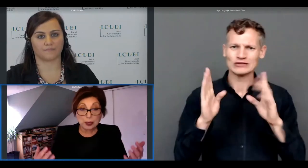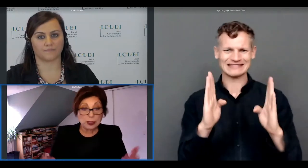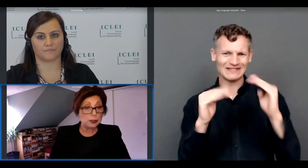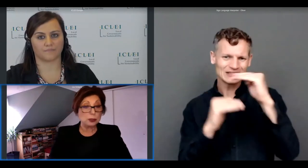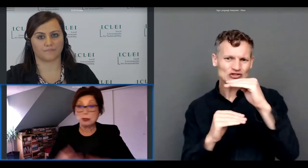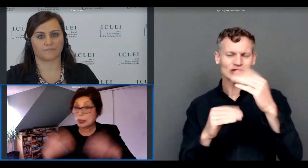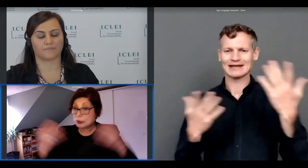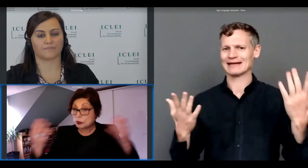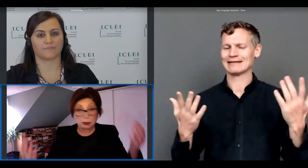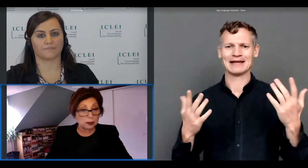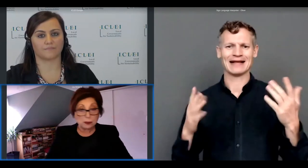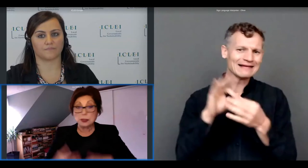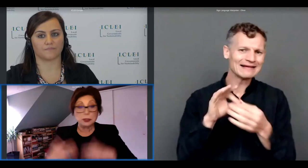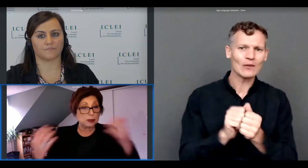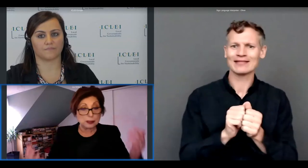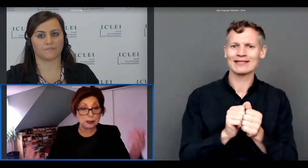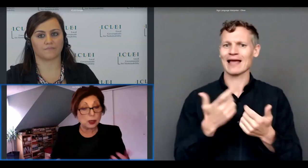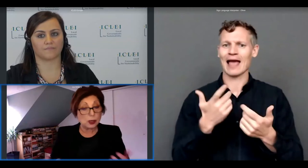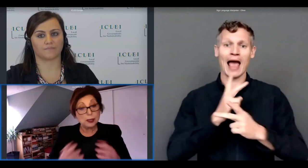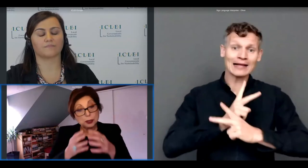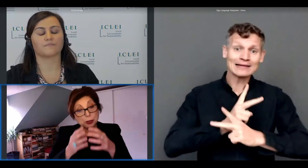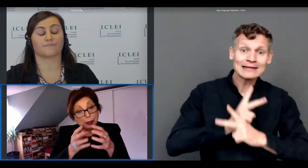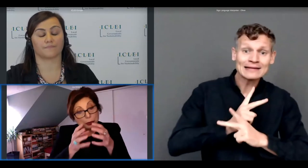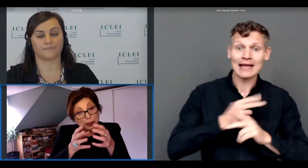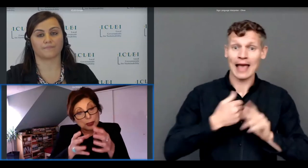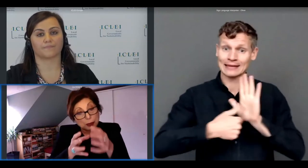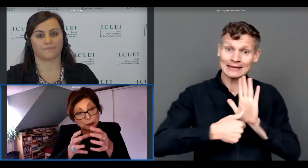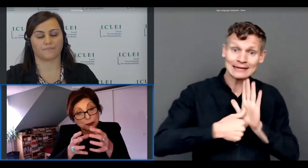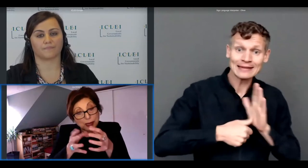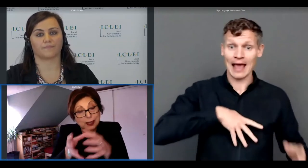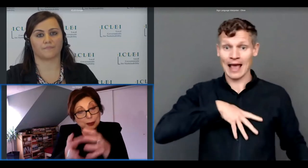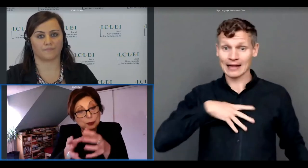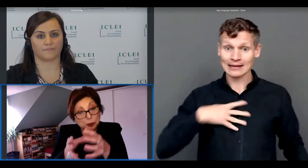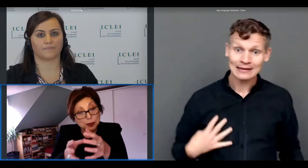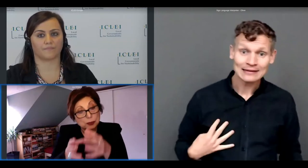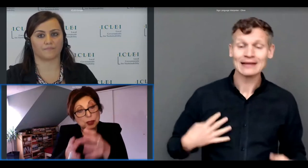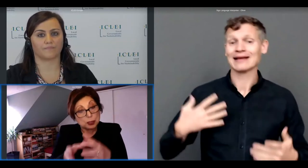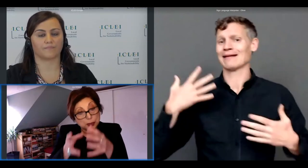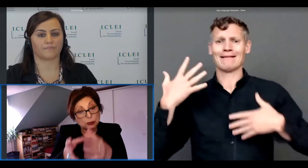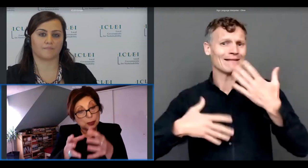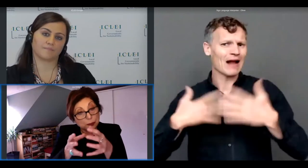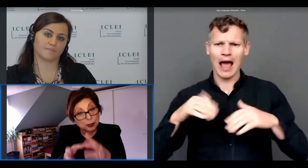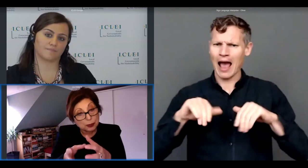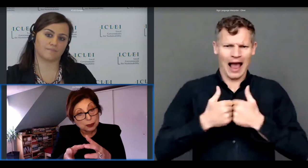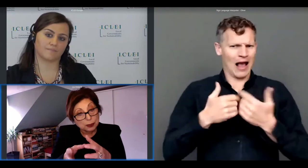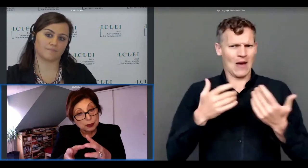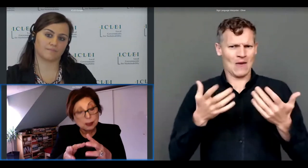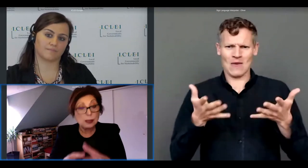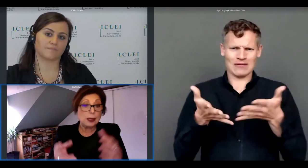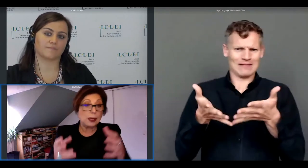affiliation sexual orientations etc so how do we serve that kind of audience which is so diverse